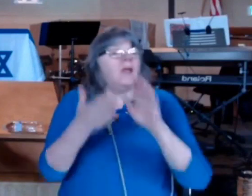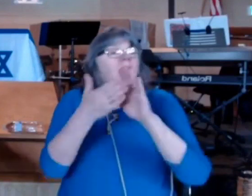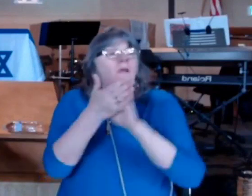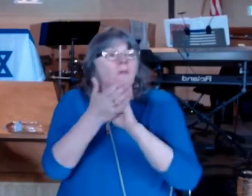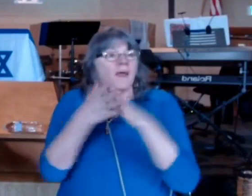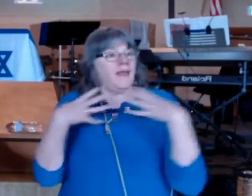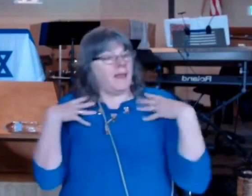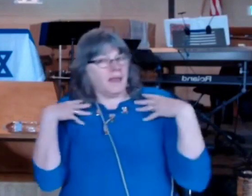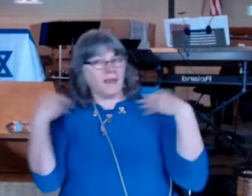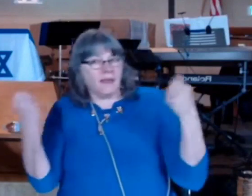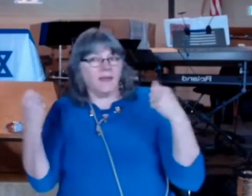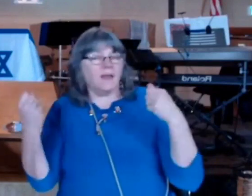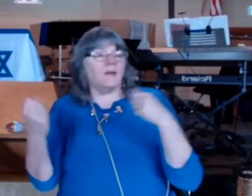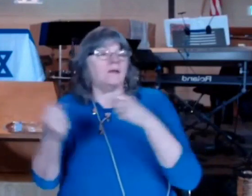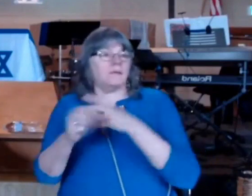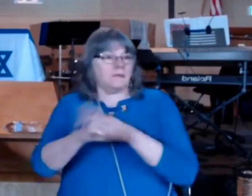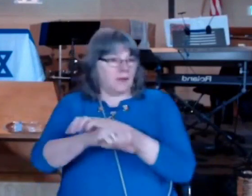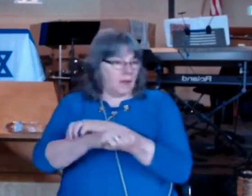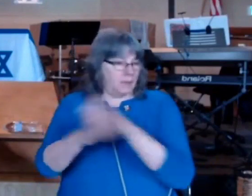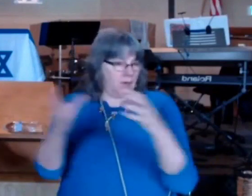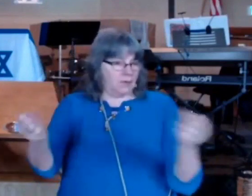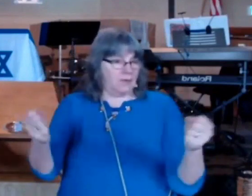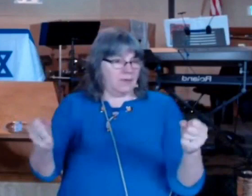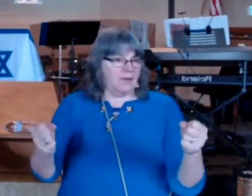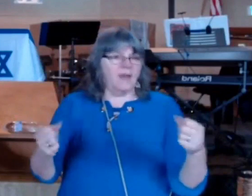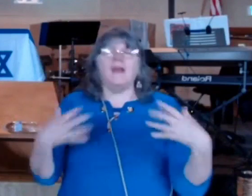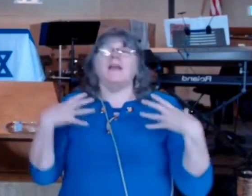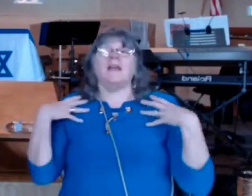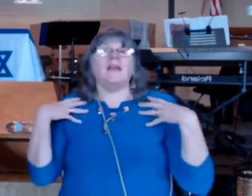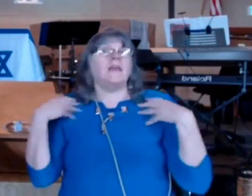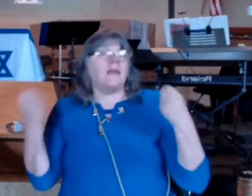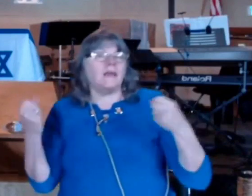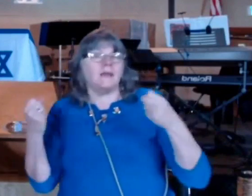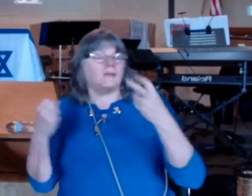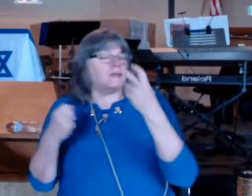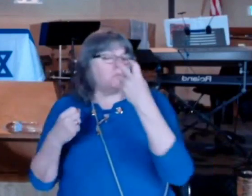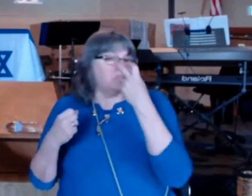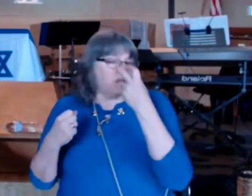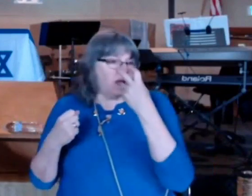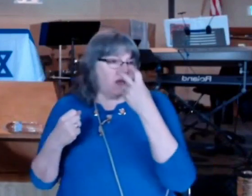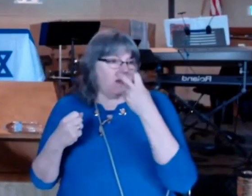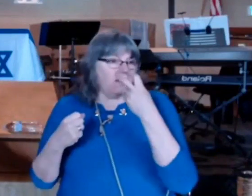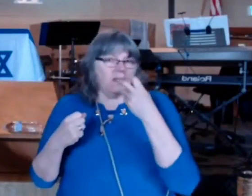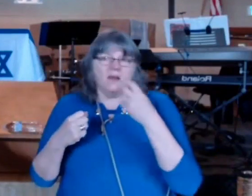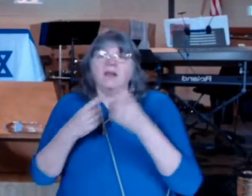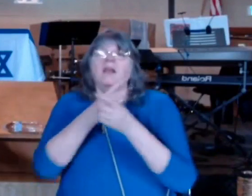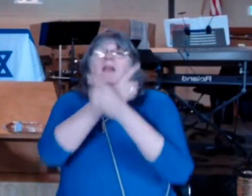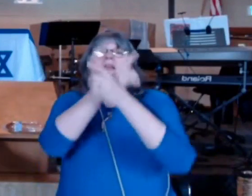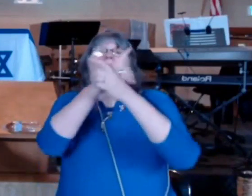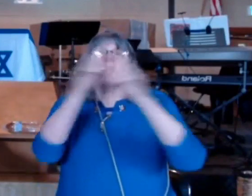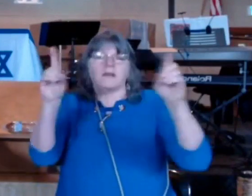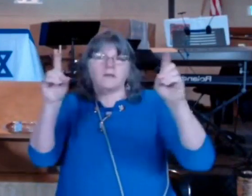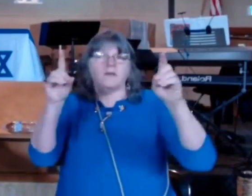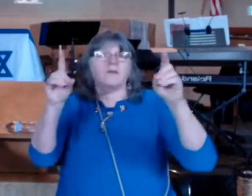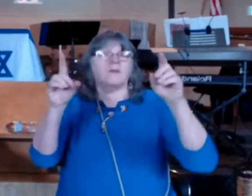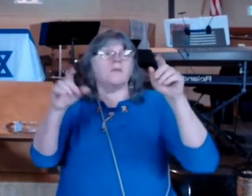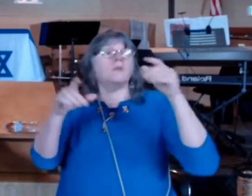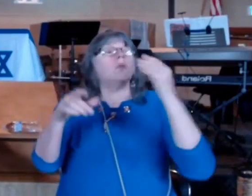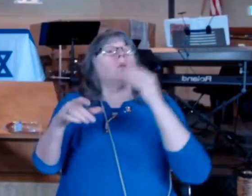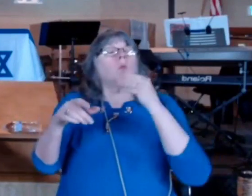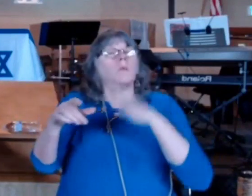lepers he heals a man born blind he delivers the woman with issue of blood